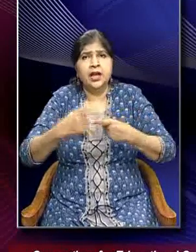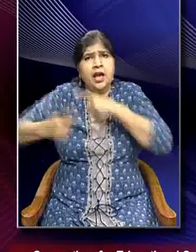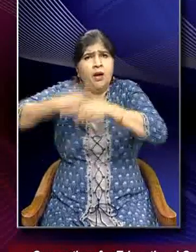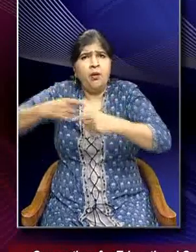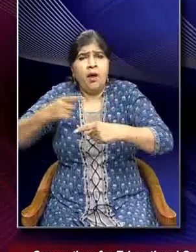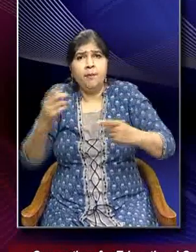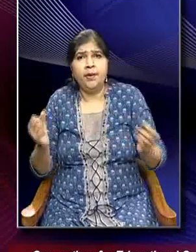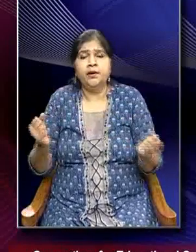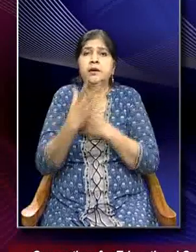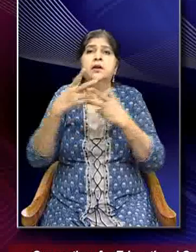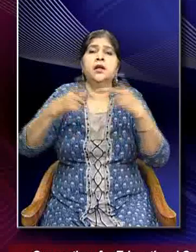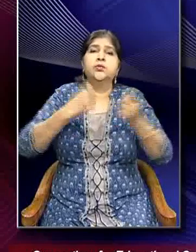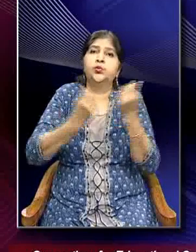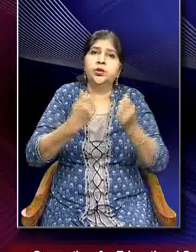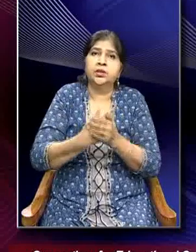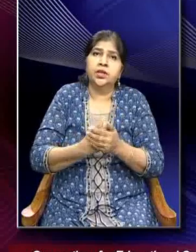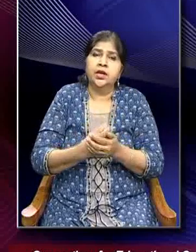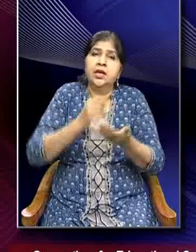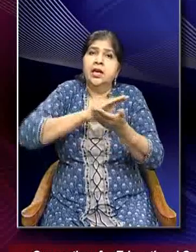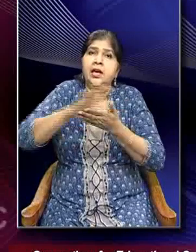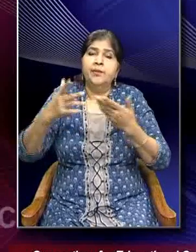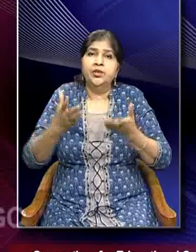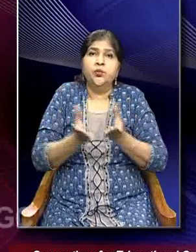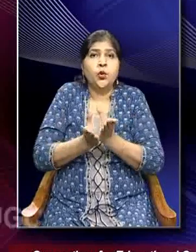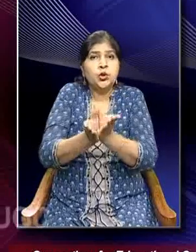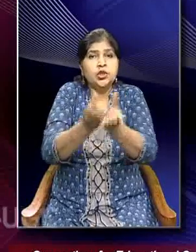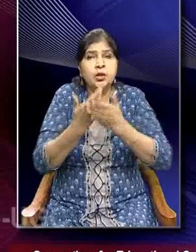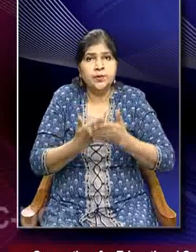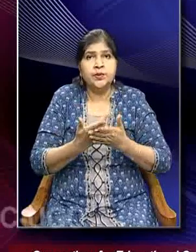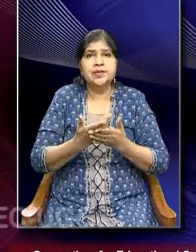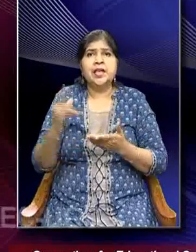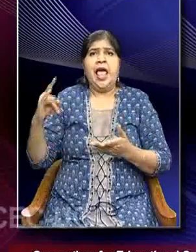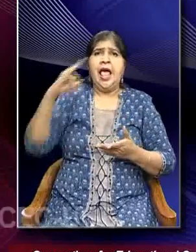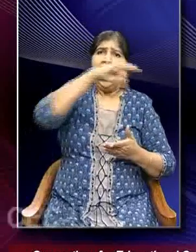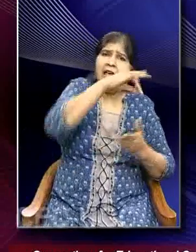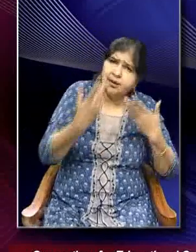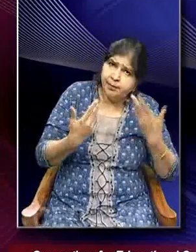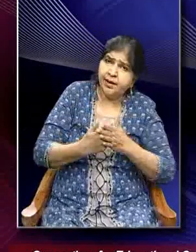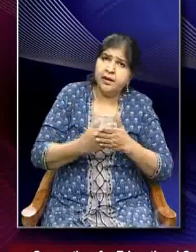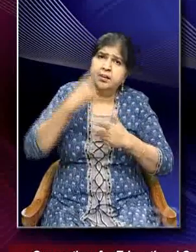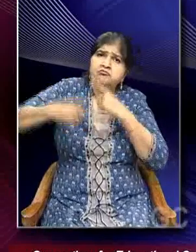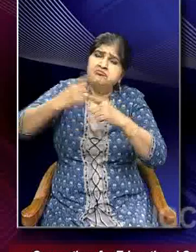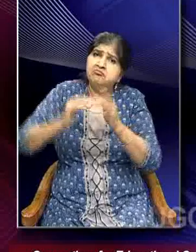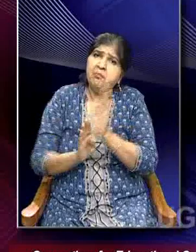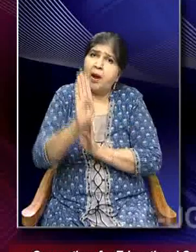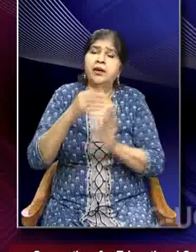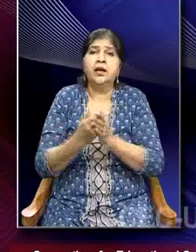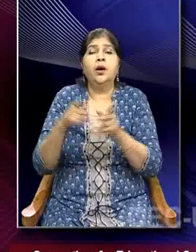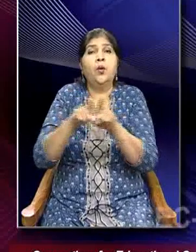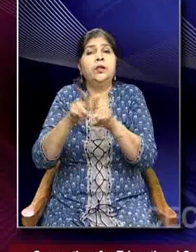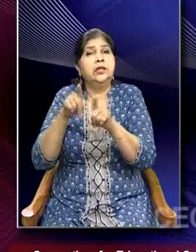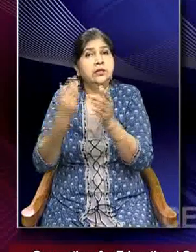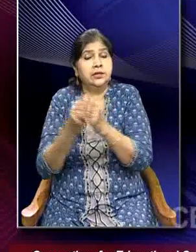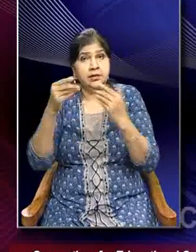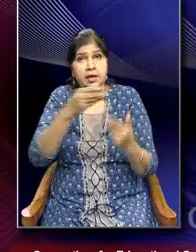transportation. Emissions from ships, airplanes continue to grow. And all of this if